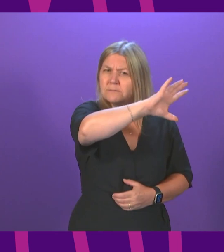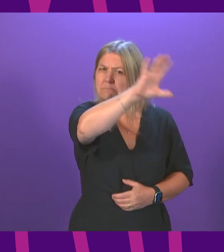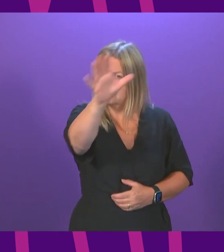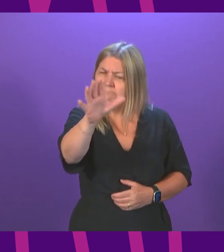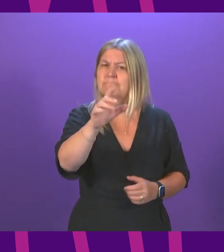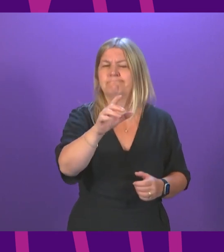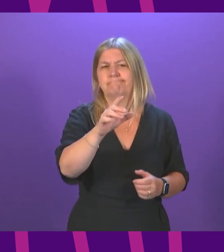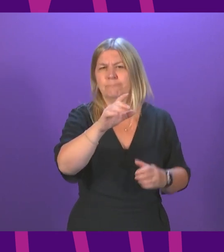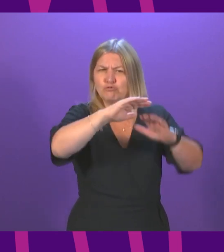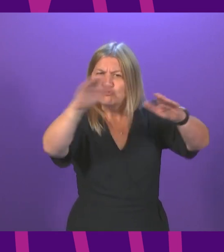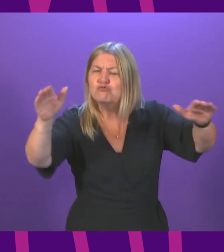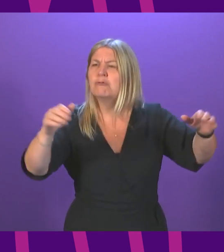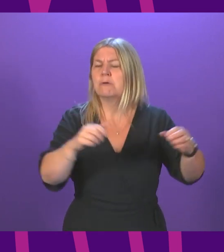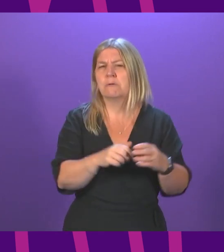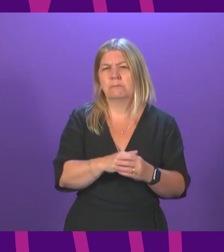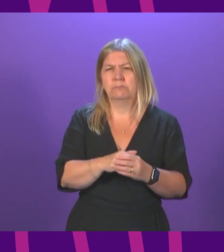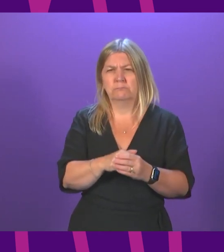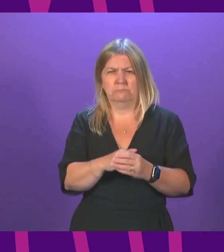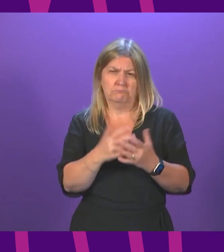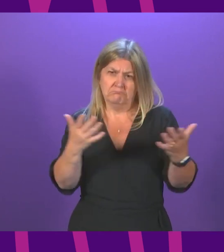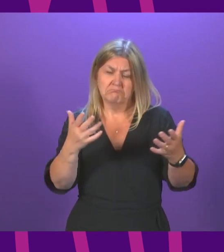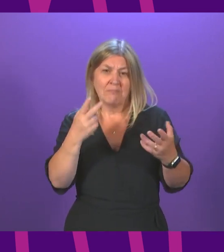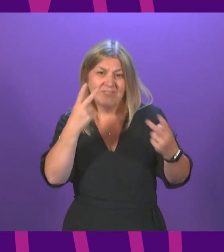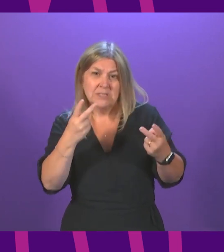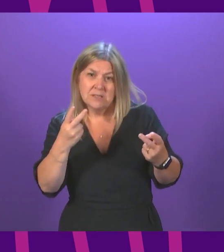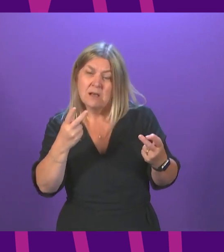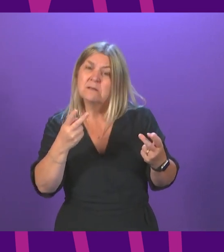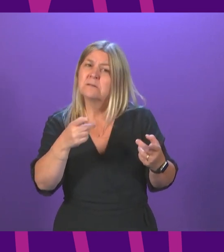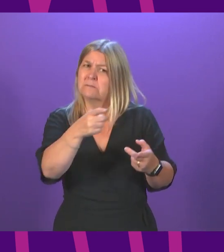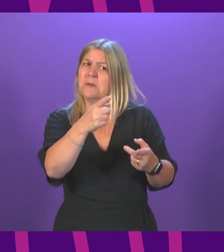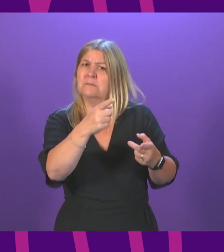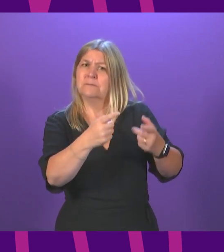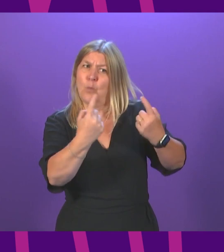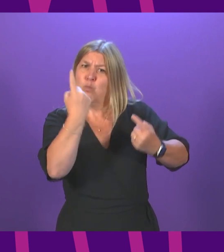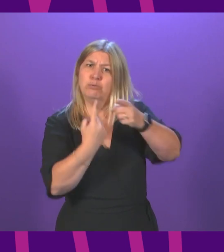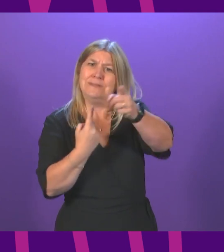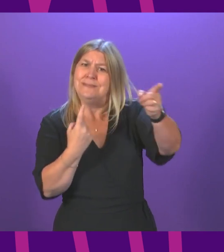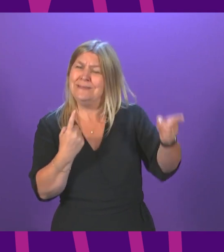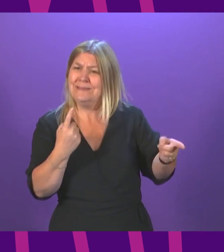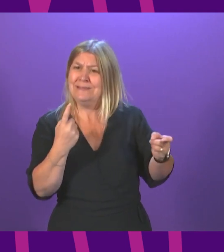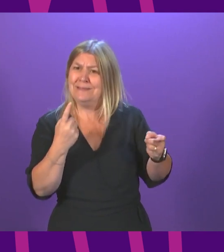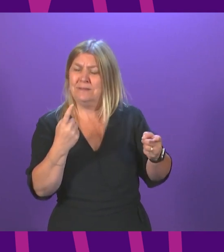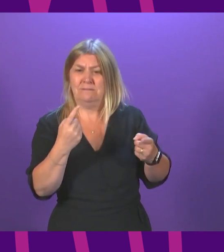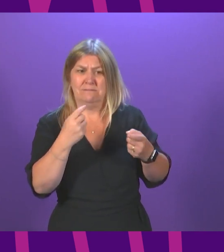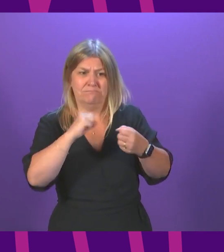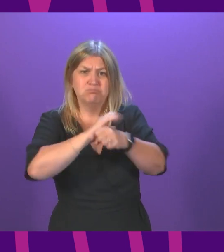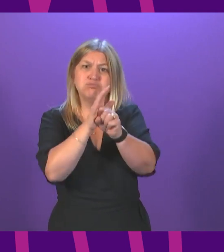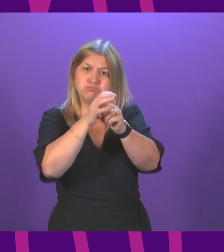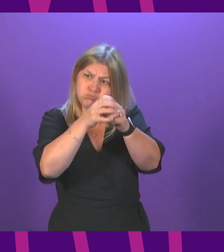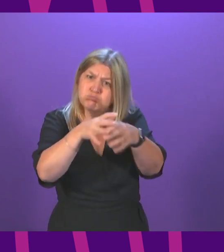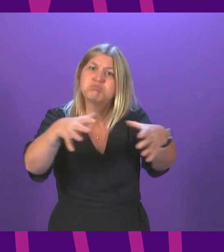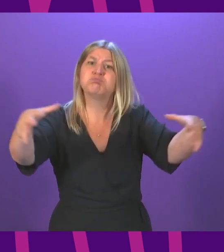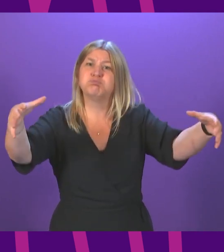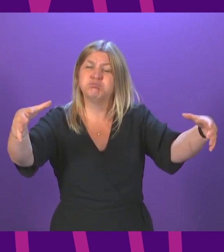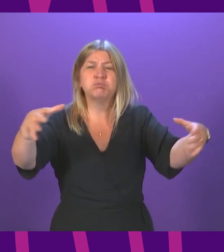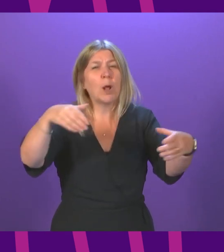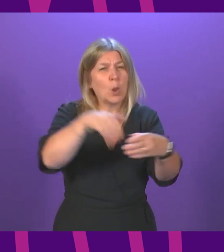of domestic visitors. Many in the Isles will be worried about rising Covid infections across the country, including in Orkney and Shetland, and